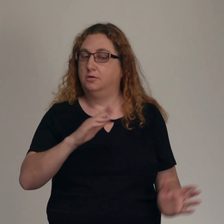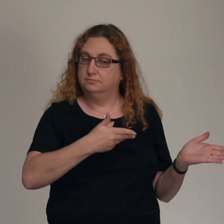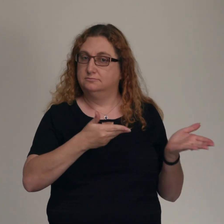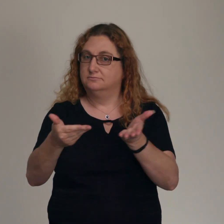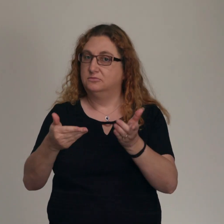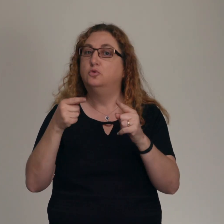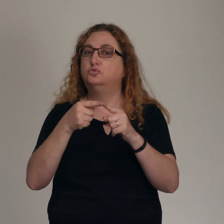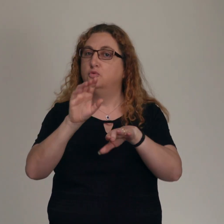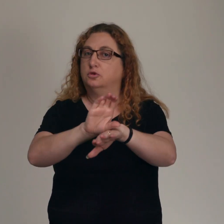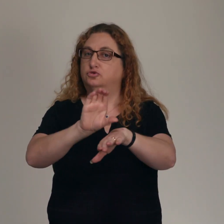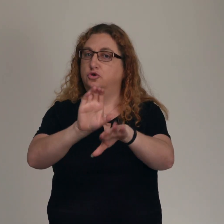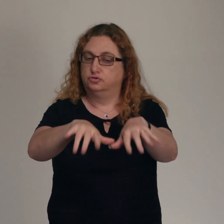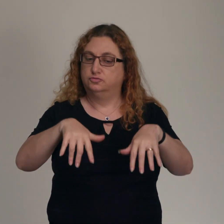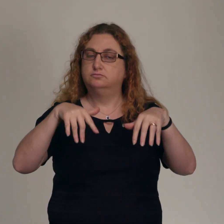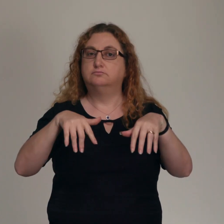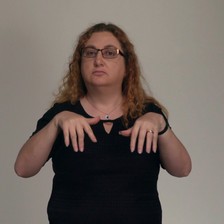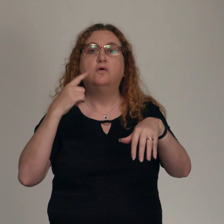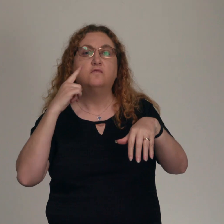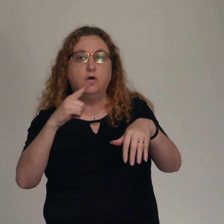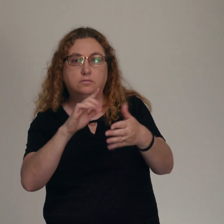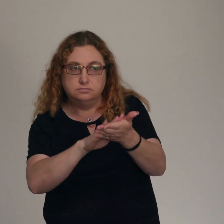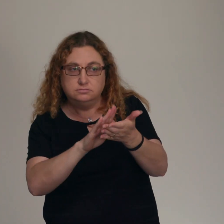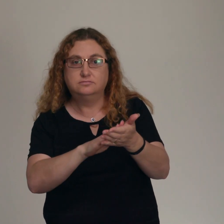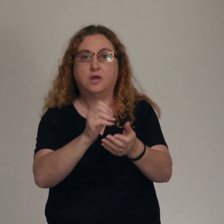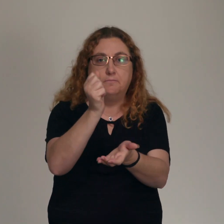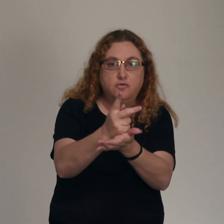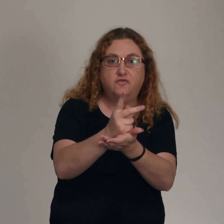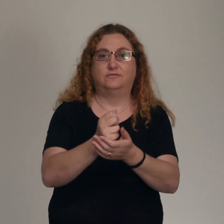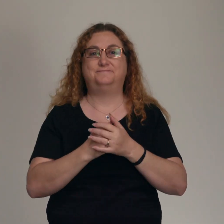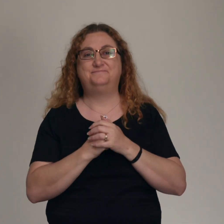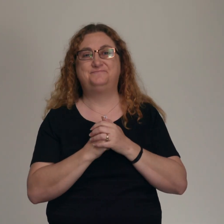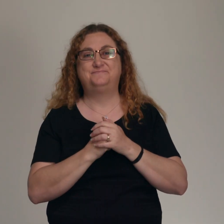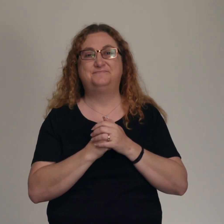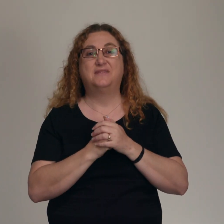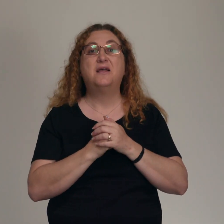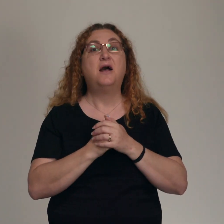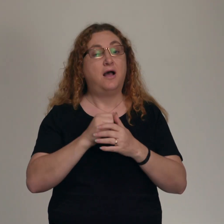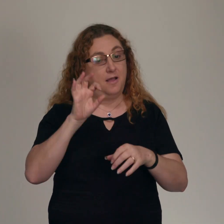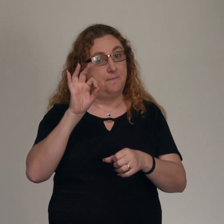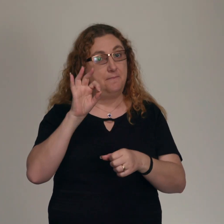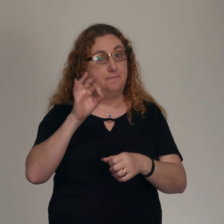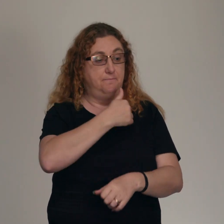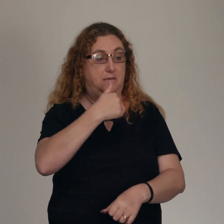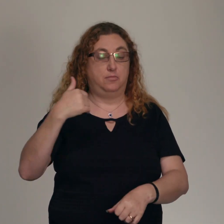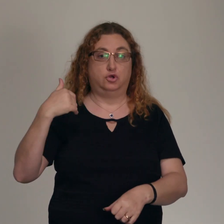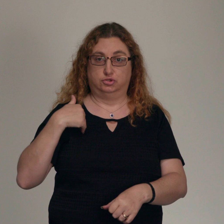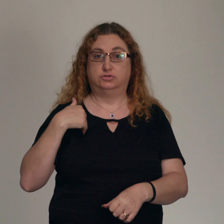affirmation. What this means is that at our congregational meeting, members of Northview can vote to affirm Pastor Mark as our next lead pastor.